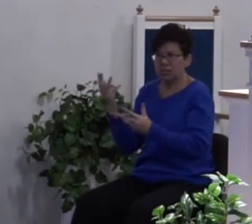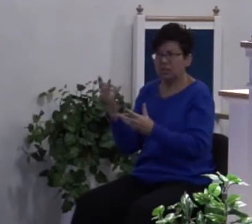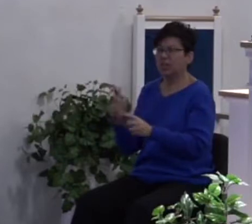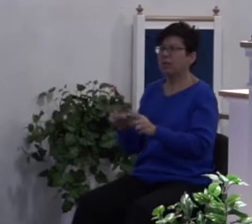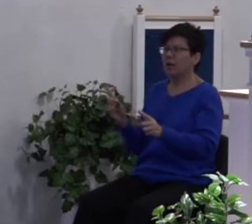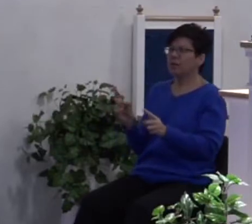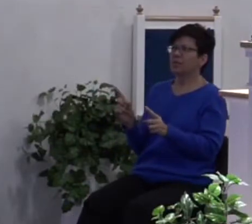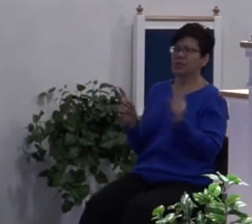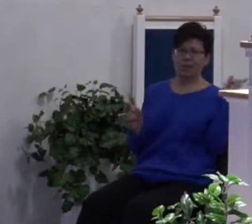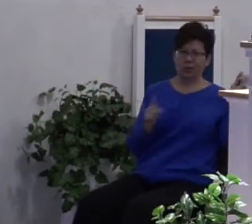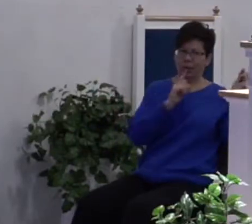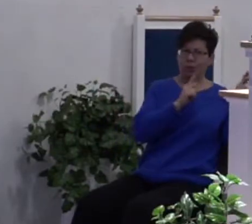All right.